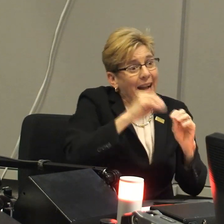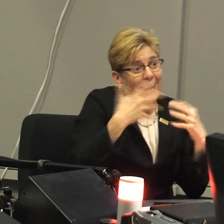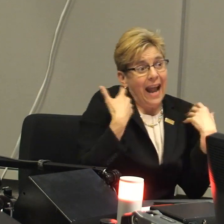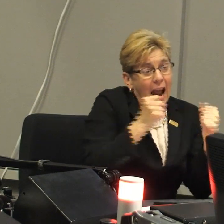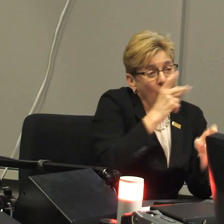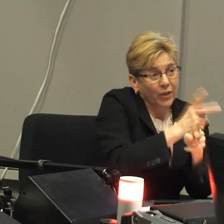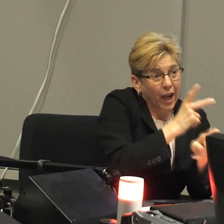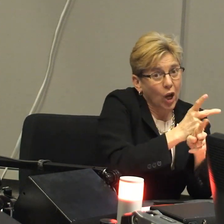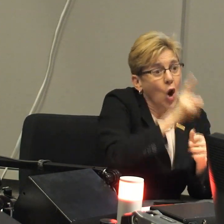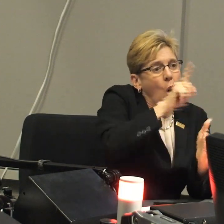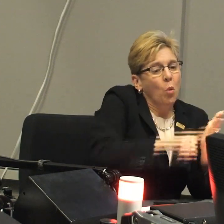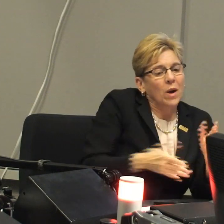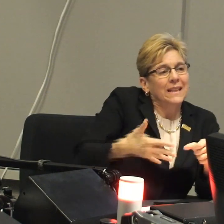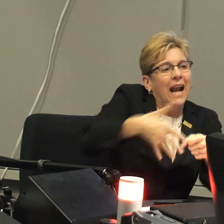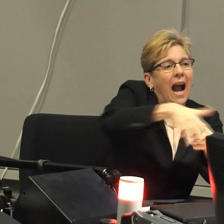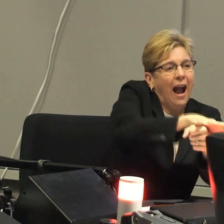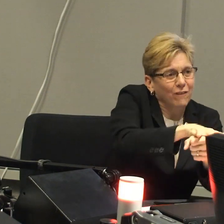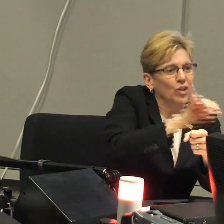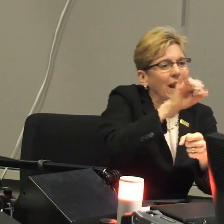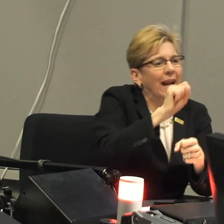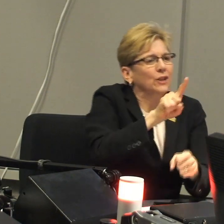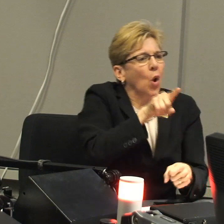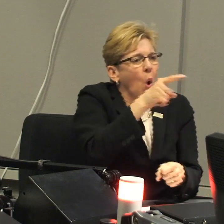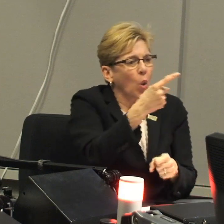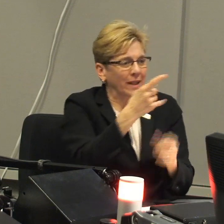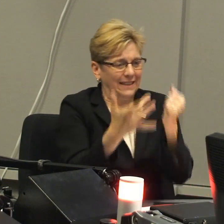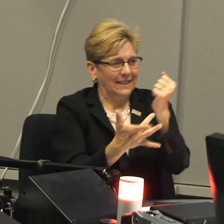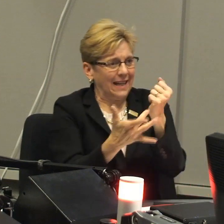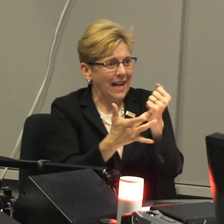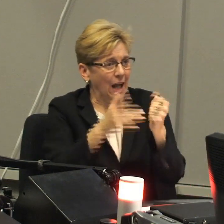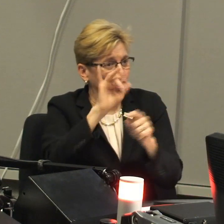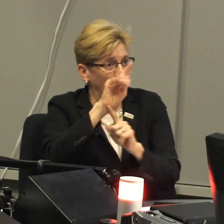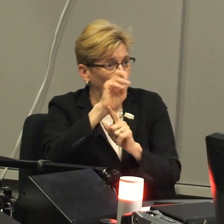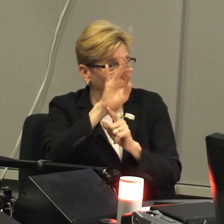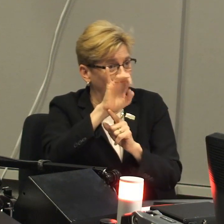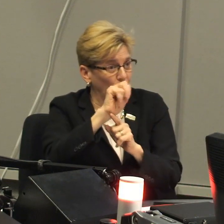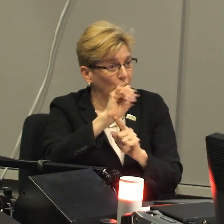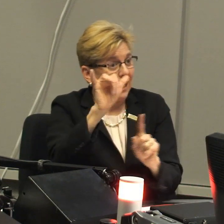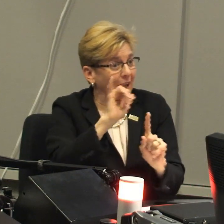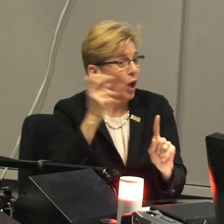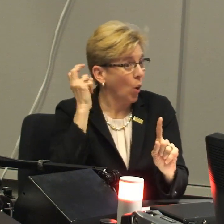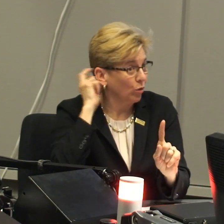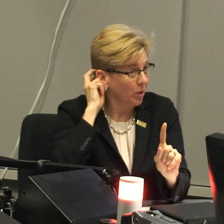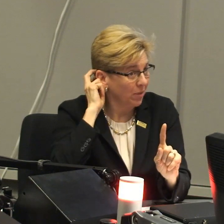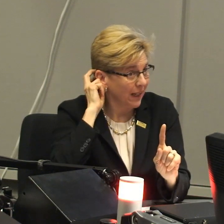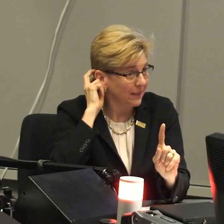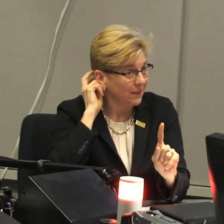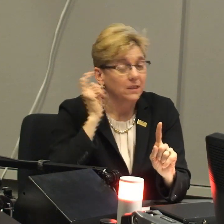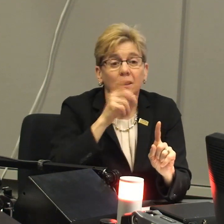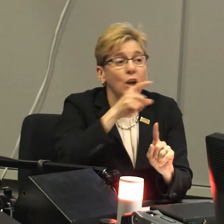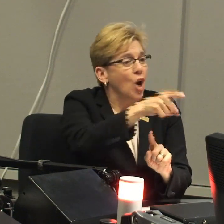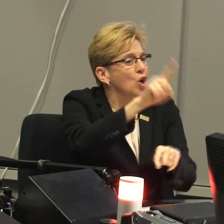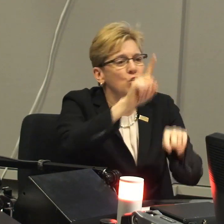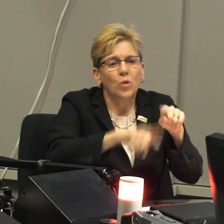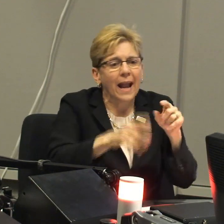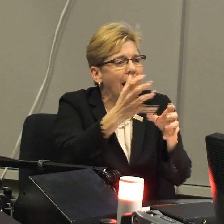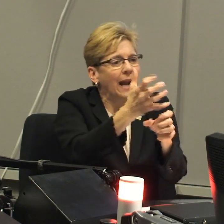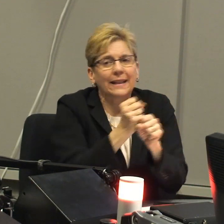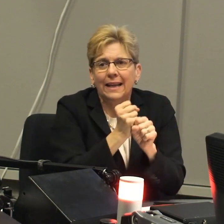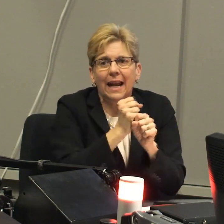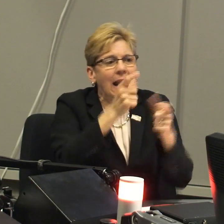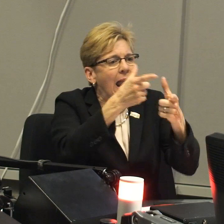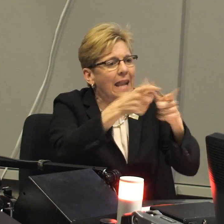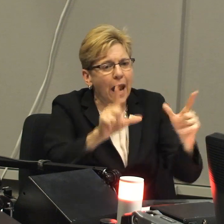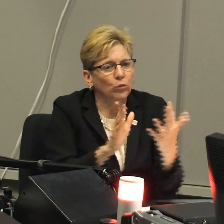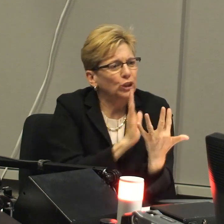can be very difficult. And in health care, what's covered is only the technology and the technological interventions like cochlear